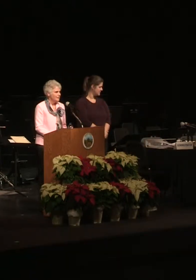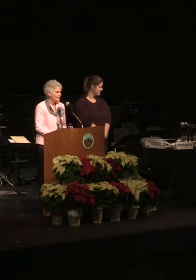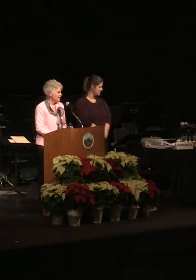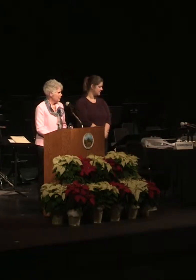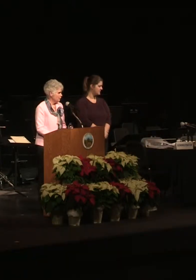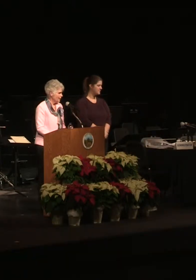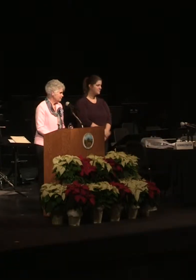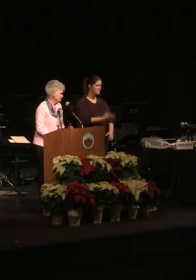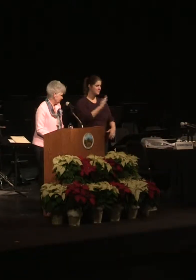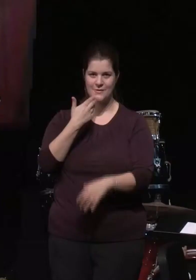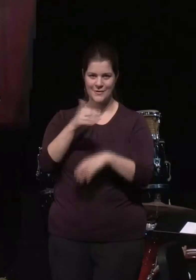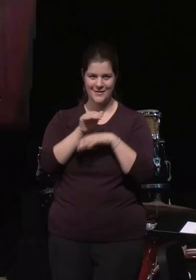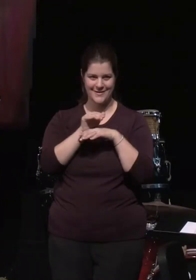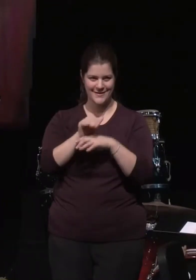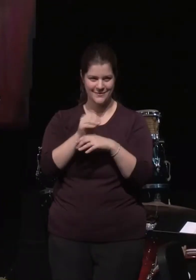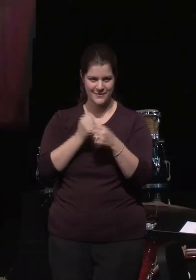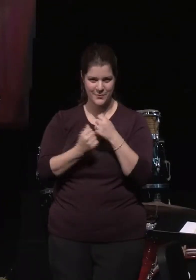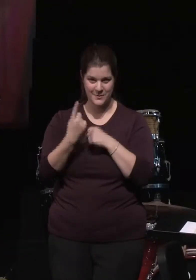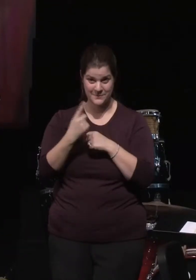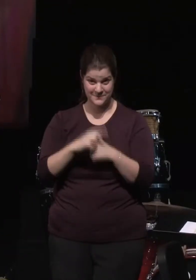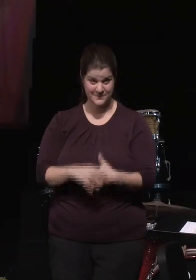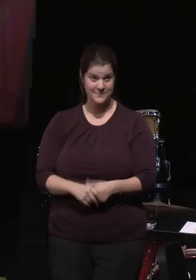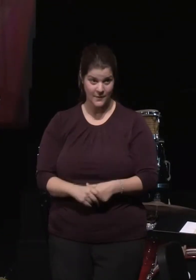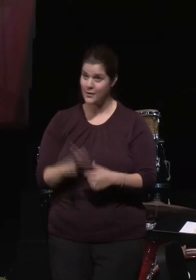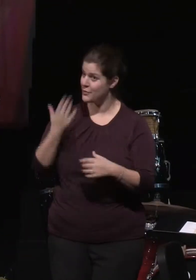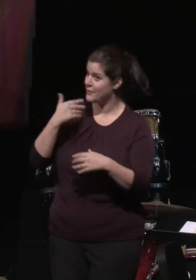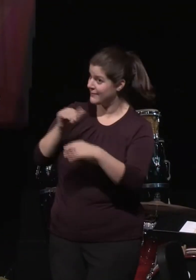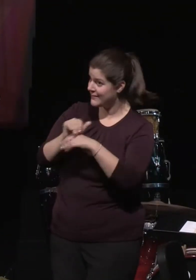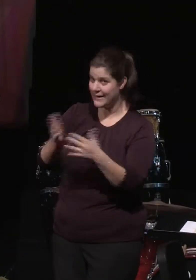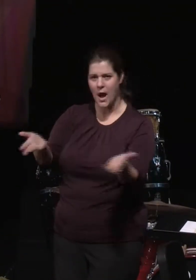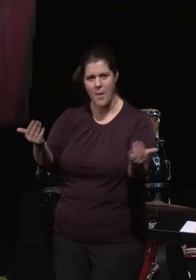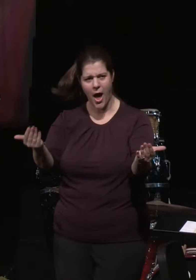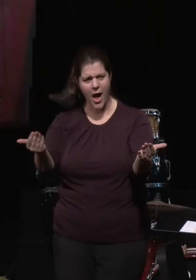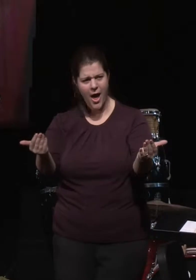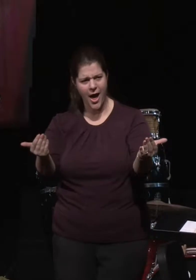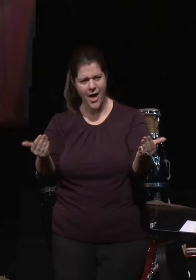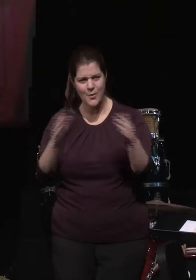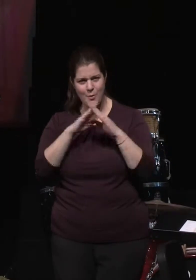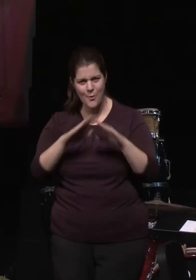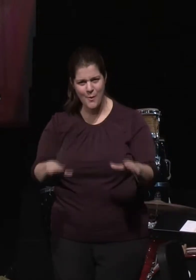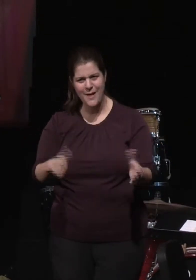Good evening, everyone. Good evening. Come on.